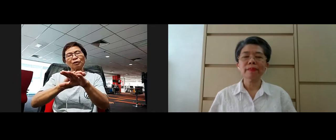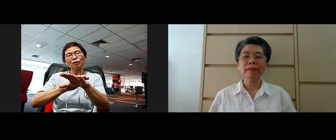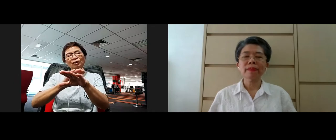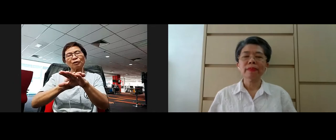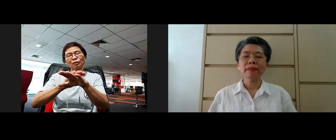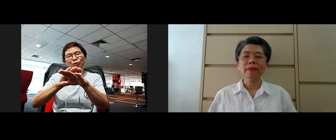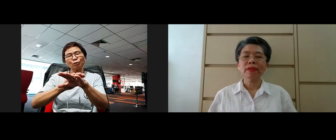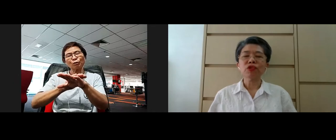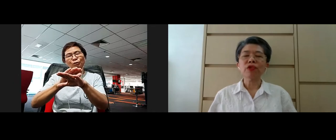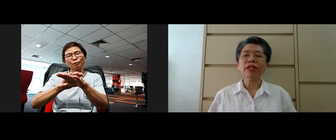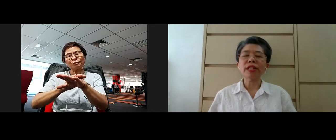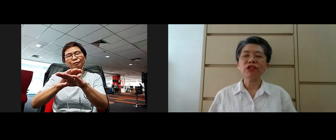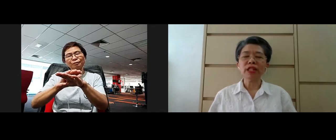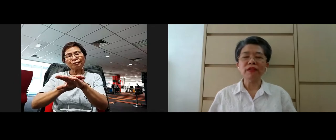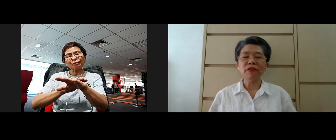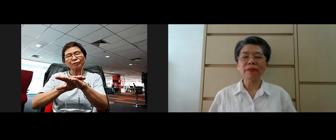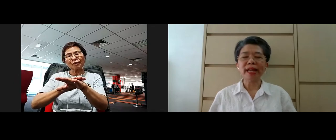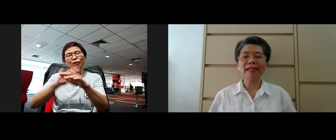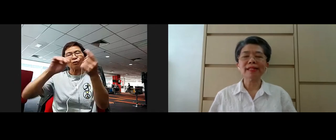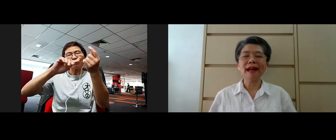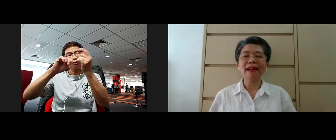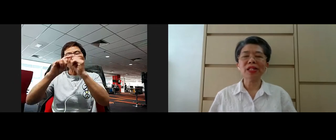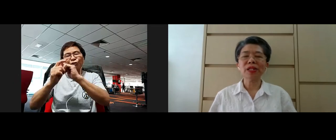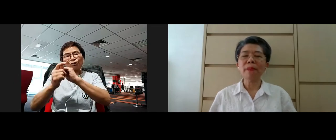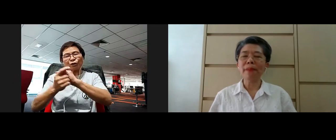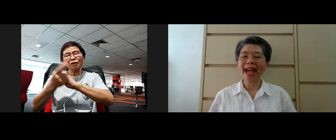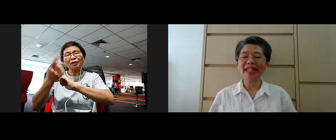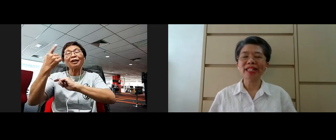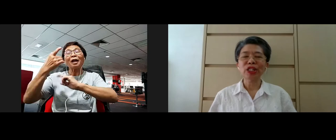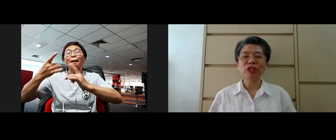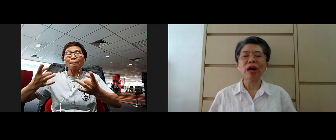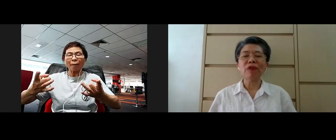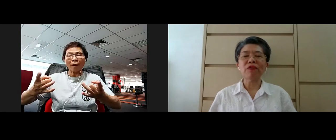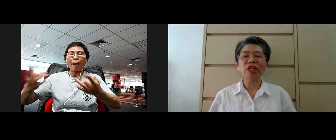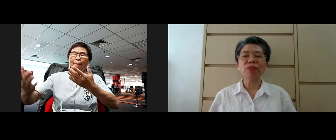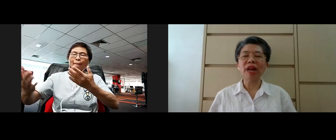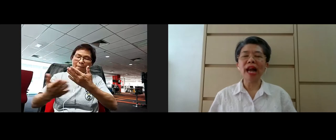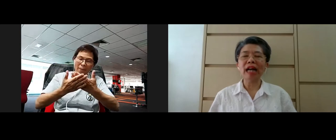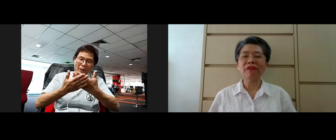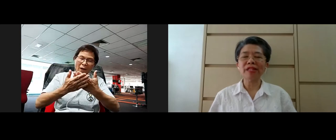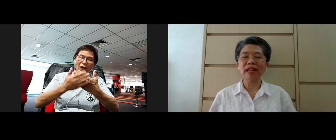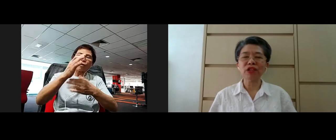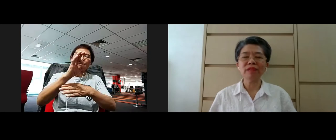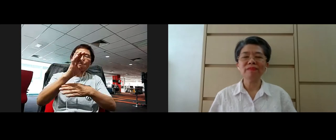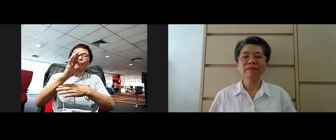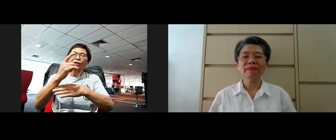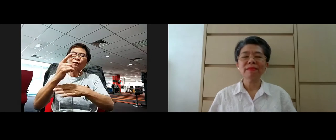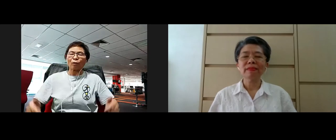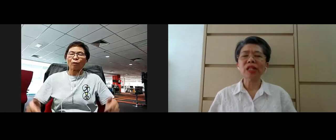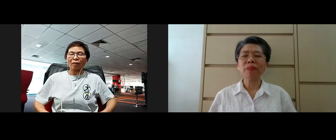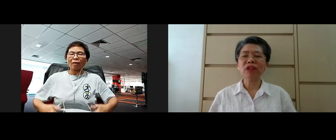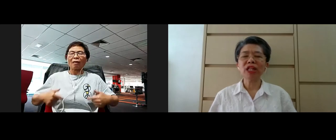the transition from the exercise back to our Facebook live session,